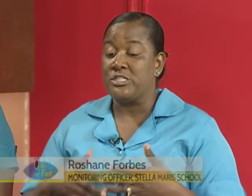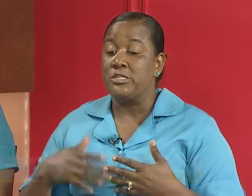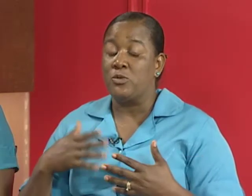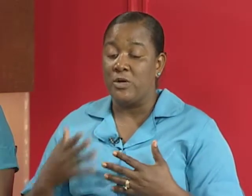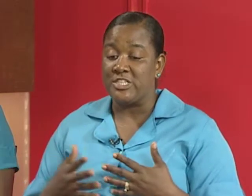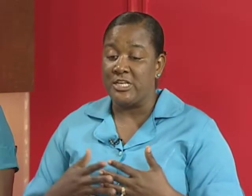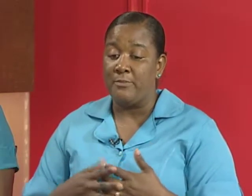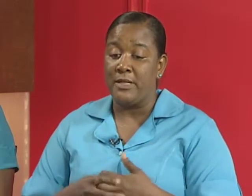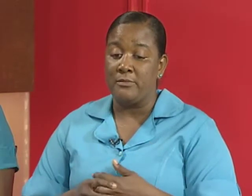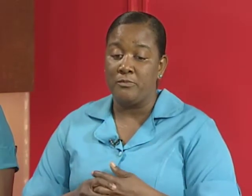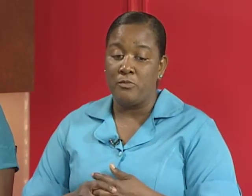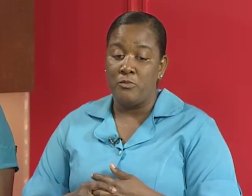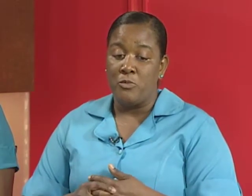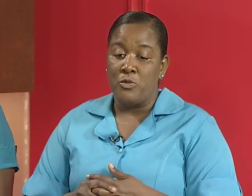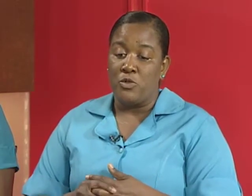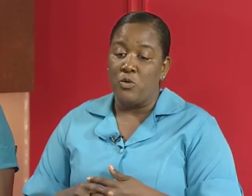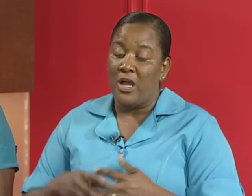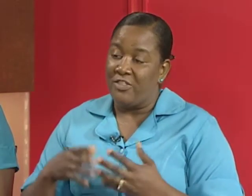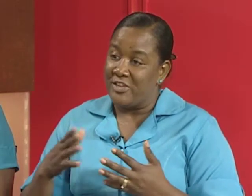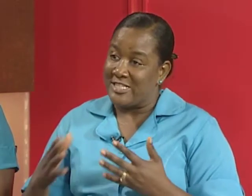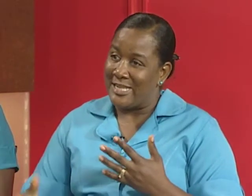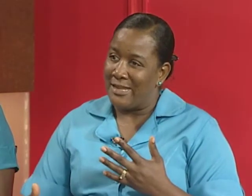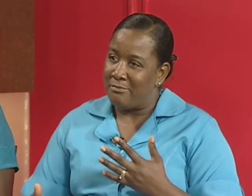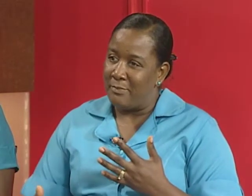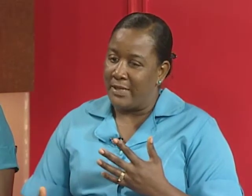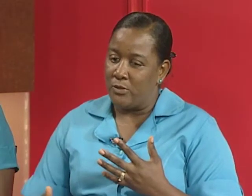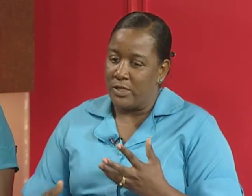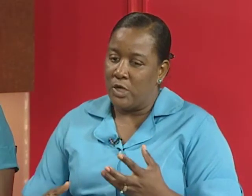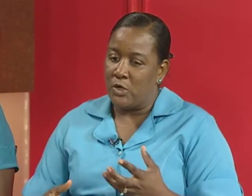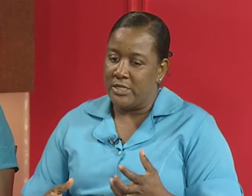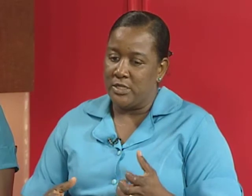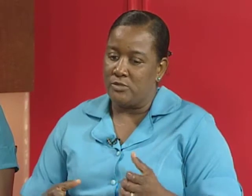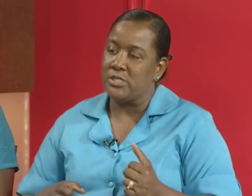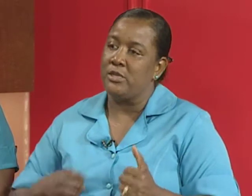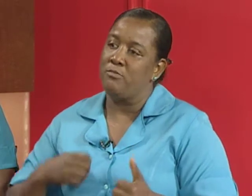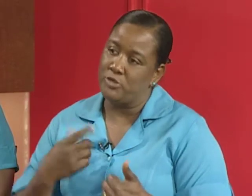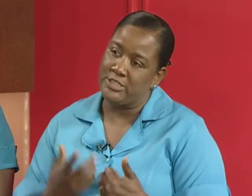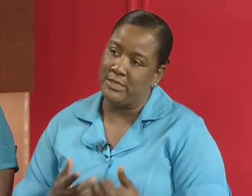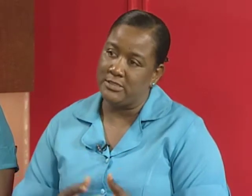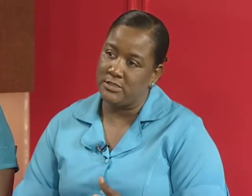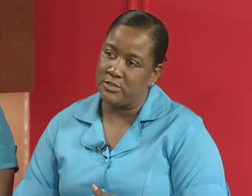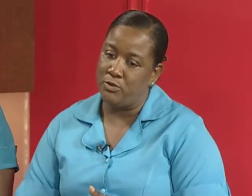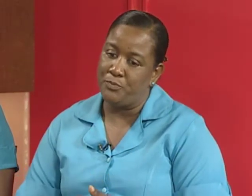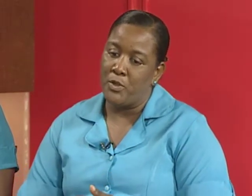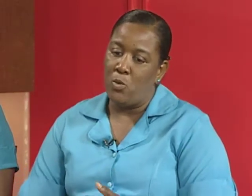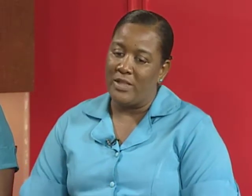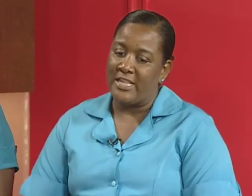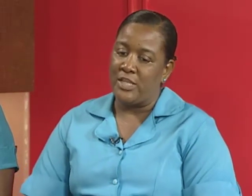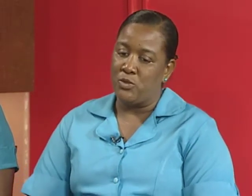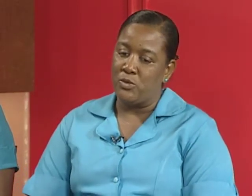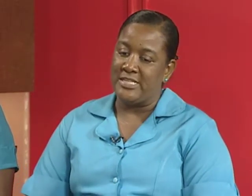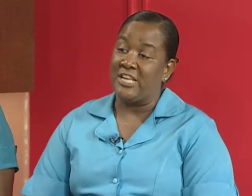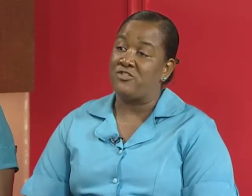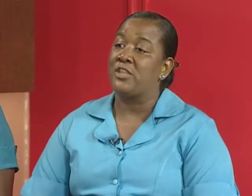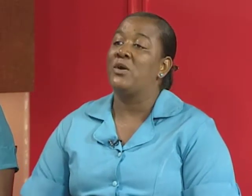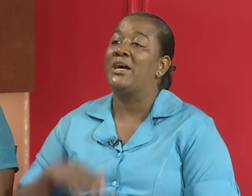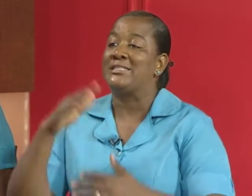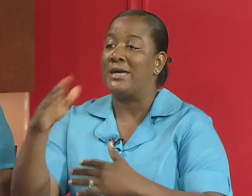need to watch them and you understand by the way how they use their emotion so what i do is i try to adapt